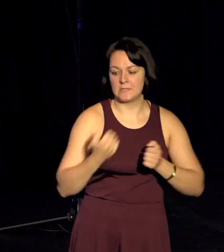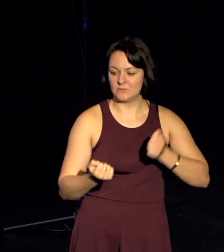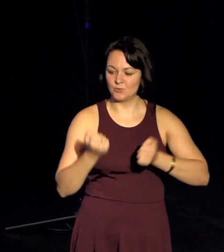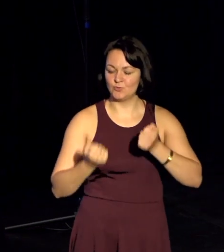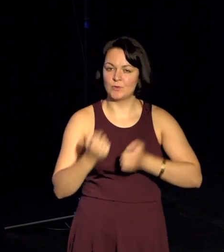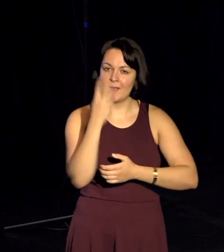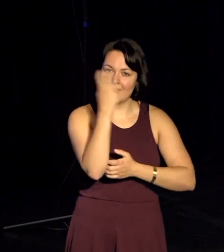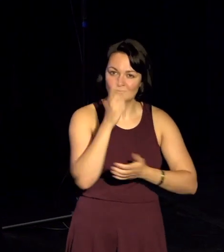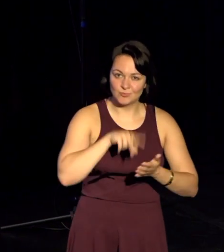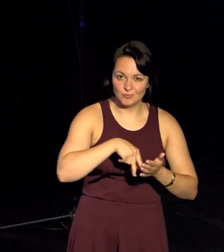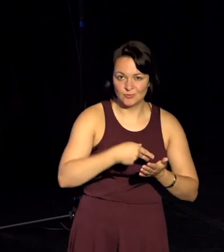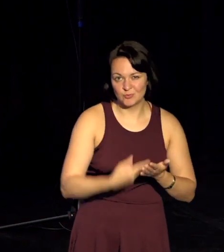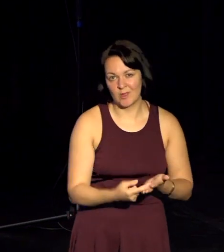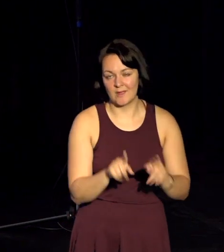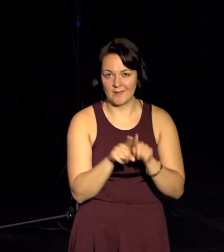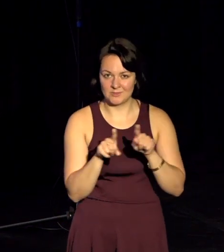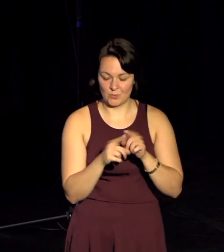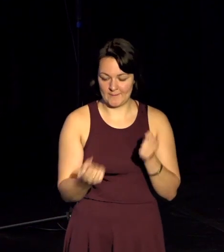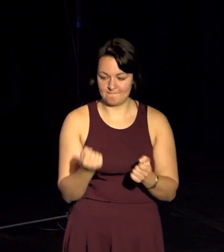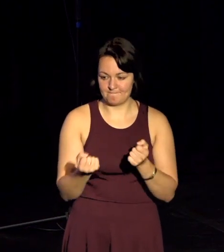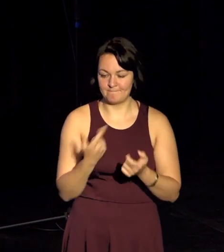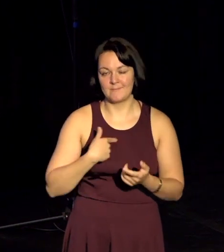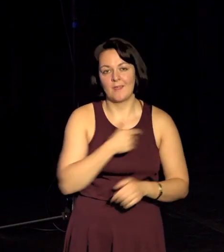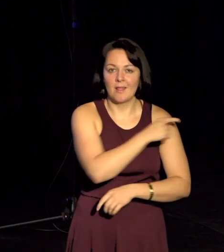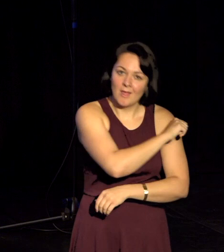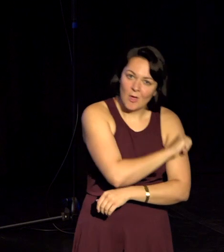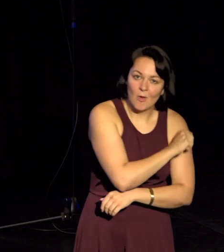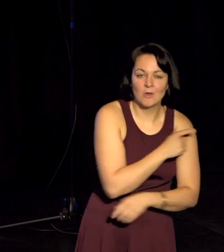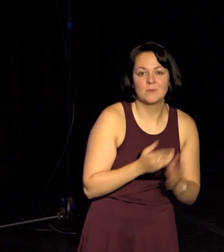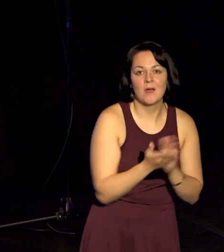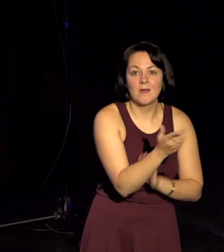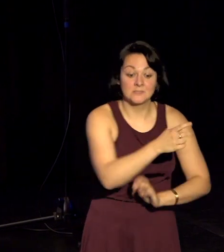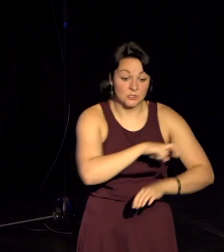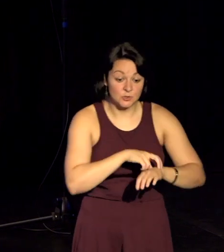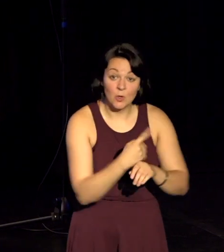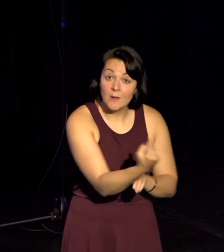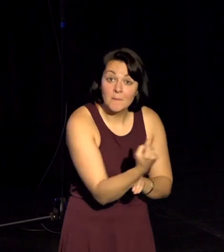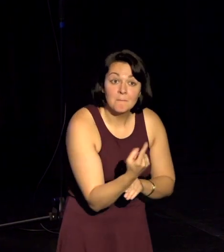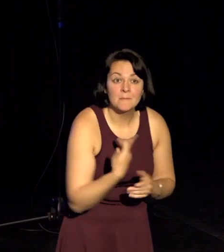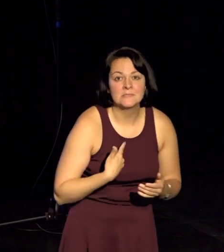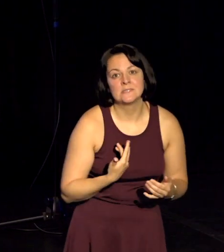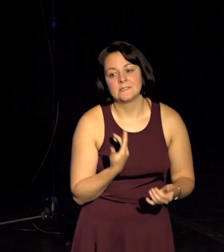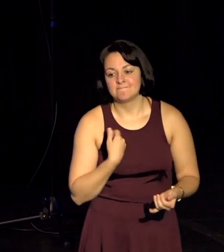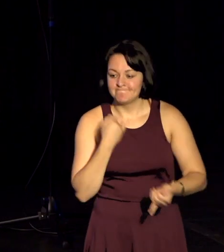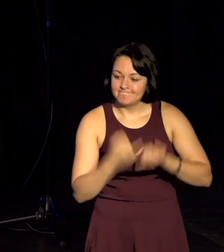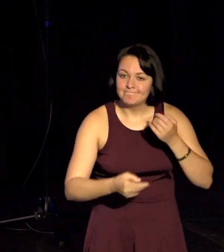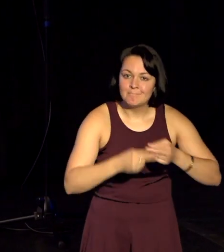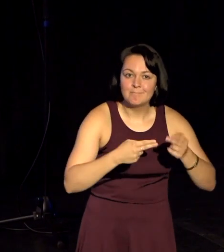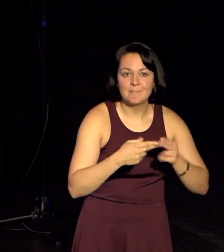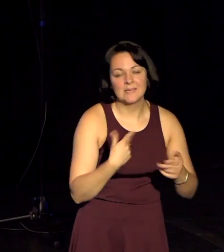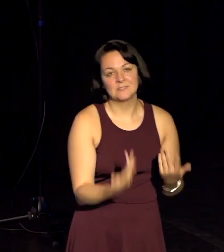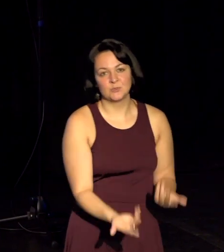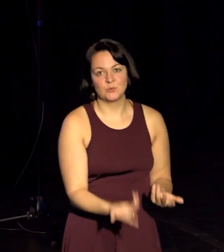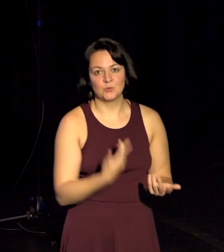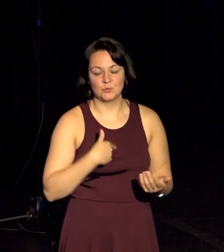And just like all the stories you hear, laying in the hospital, the doctor comes in and says, I got bad news for you, you know, your